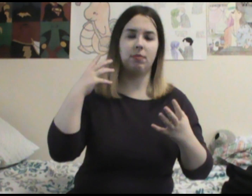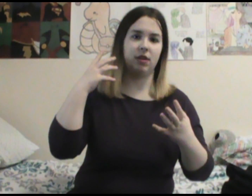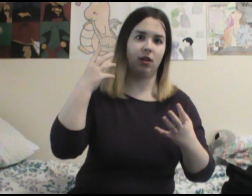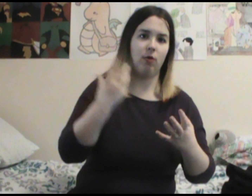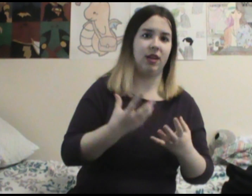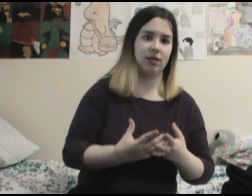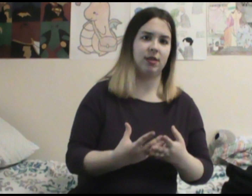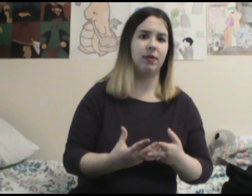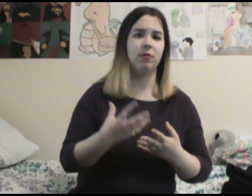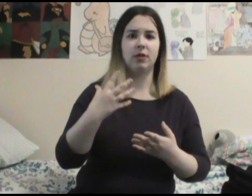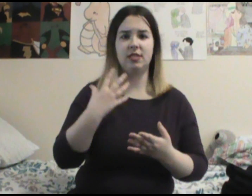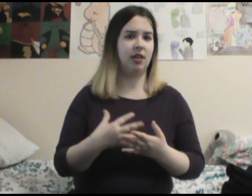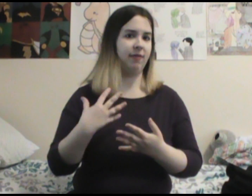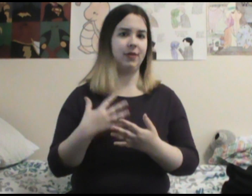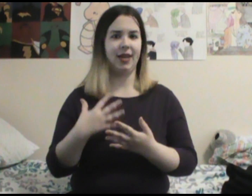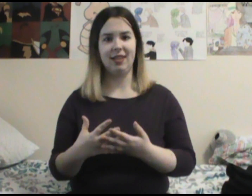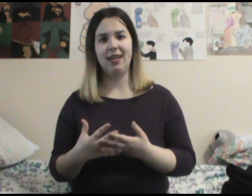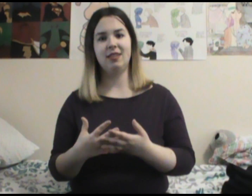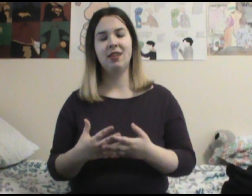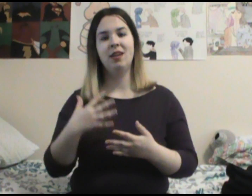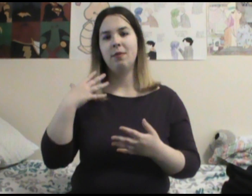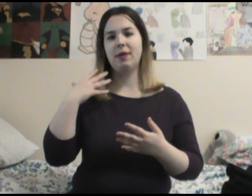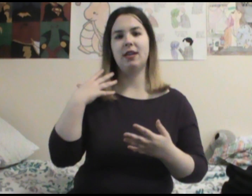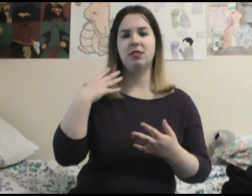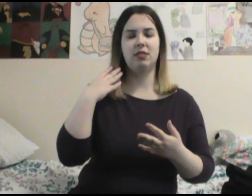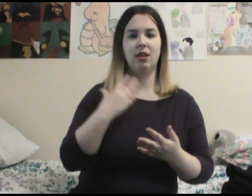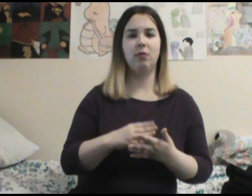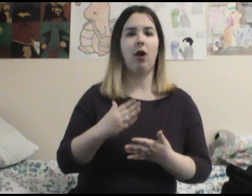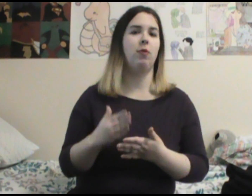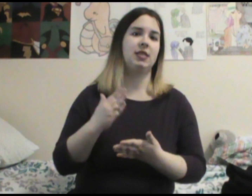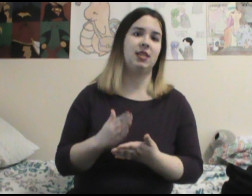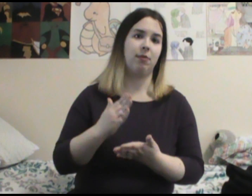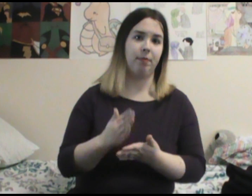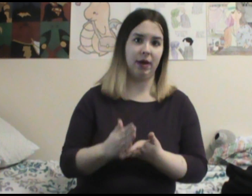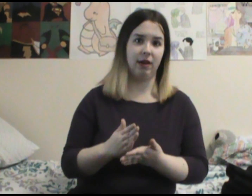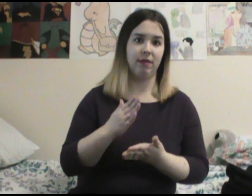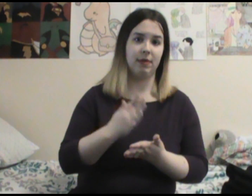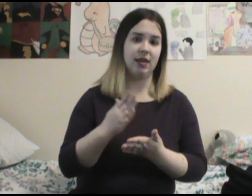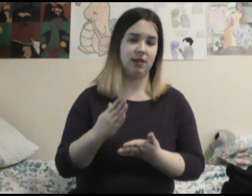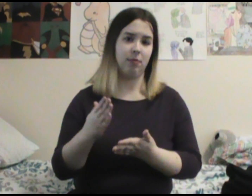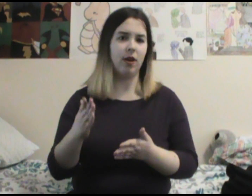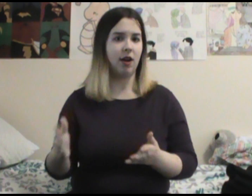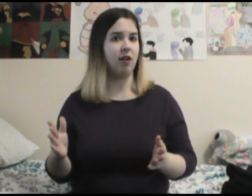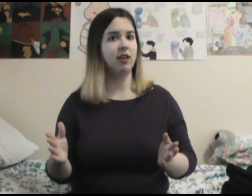able to go and kill someone would snuff out that light because it would always stick with Barry from that point on.